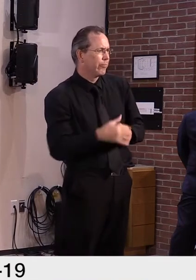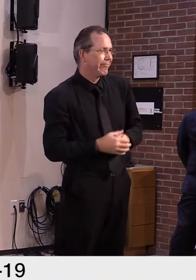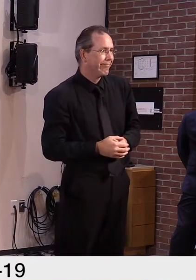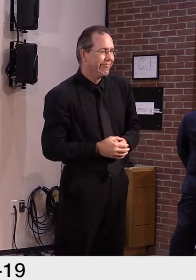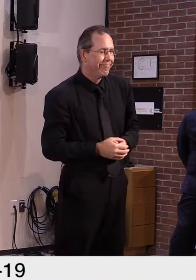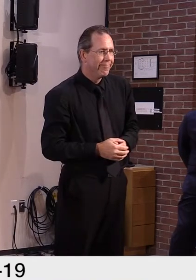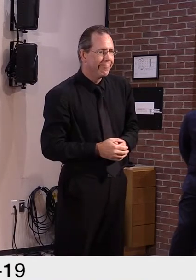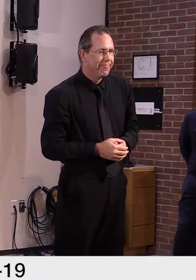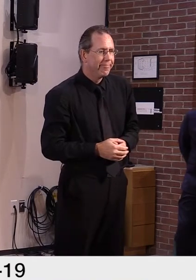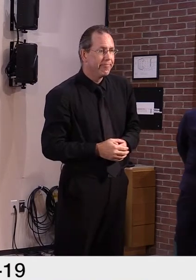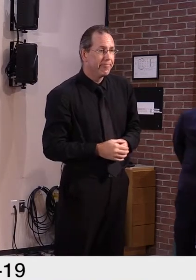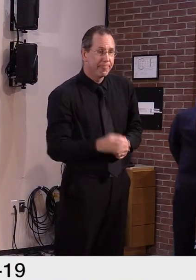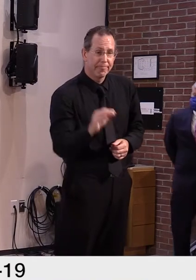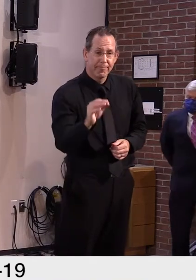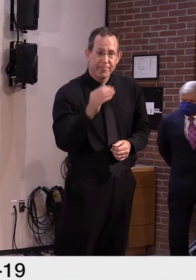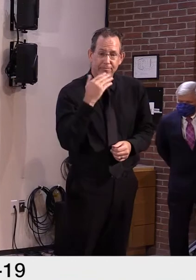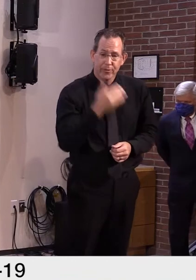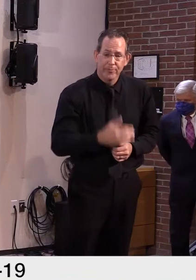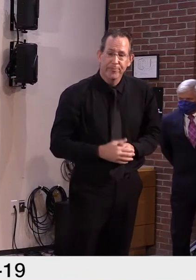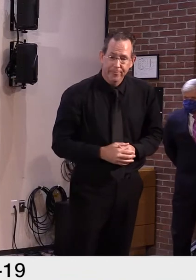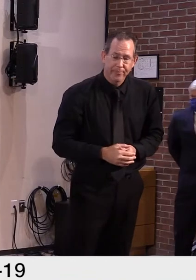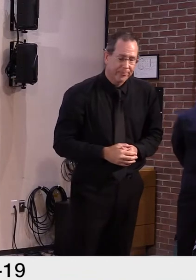Thank you. Thank you.